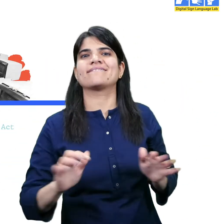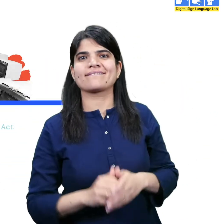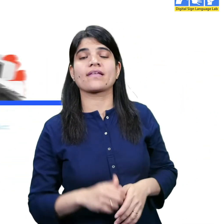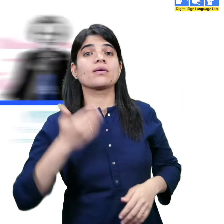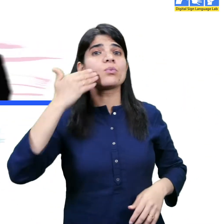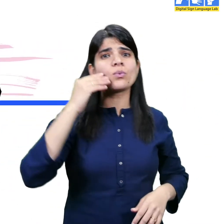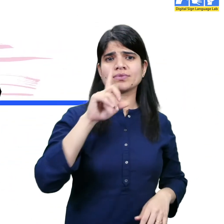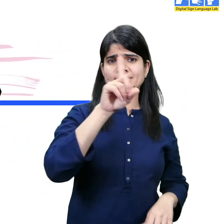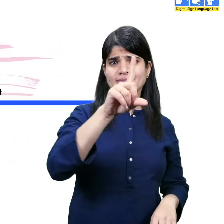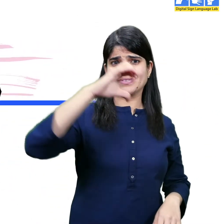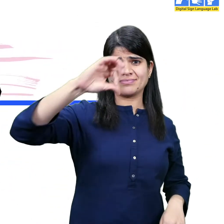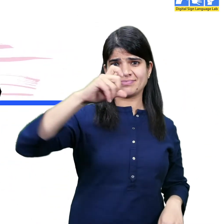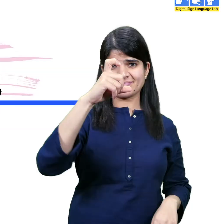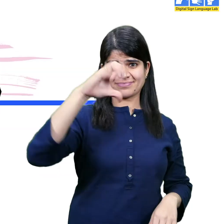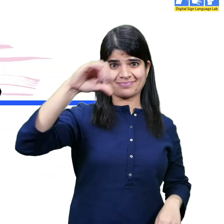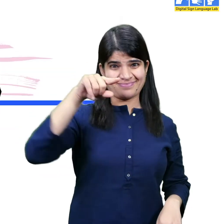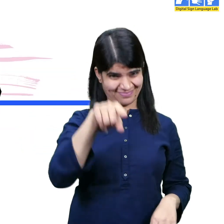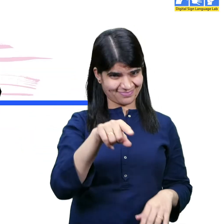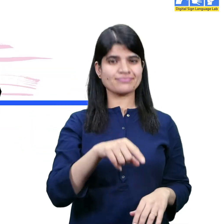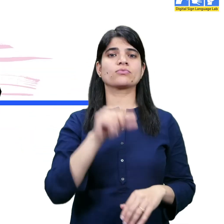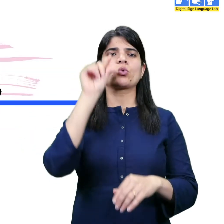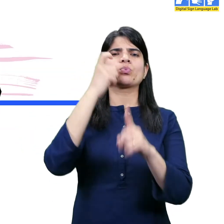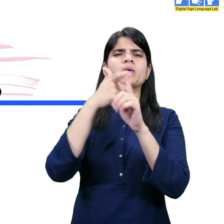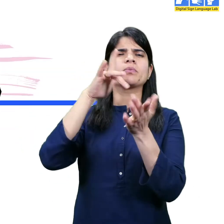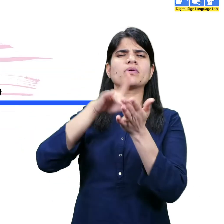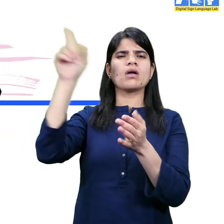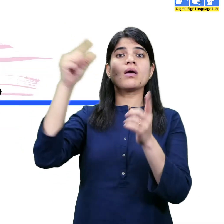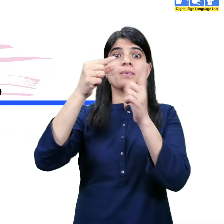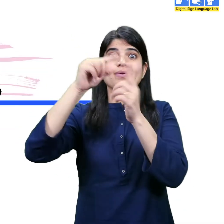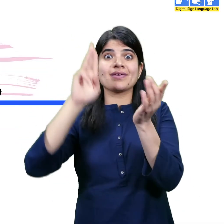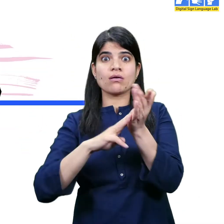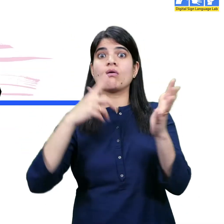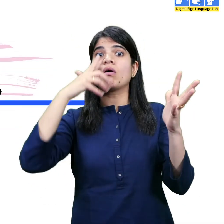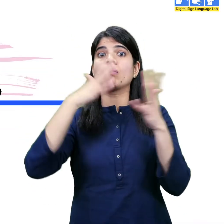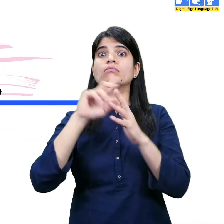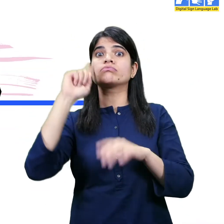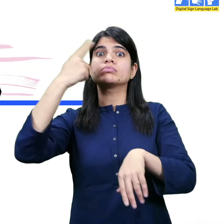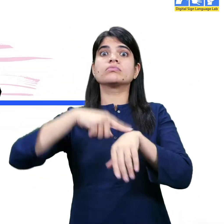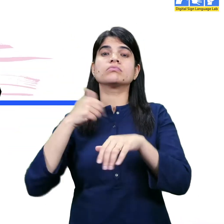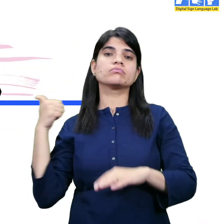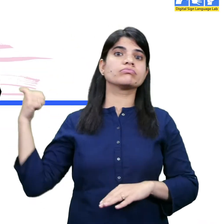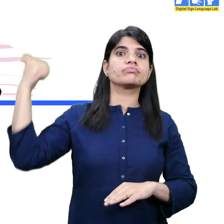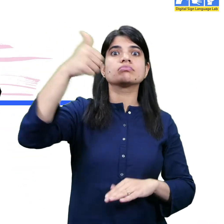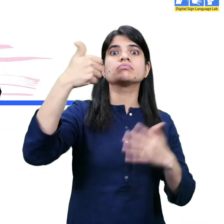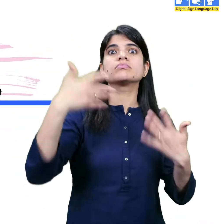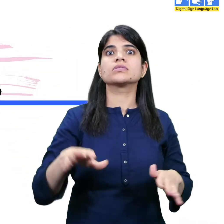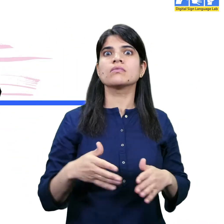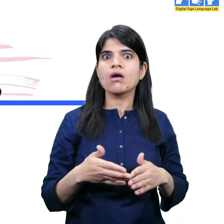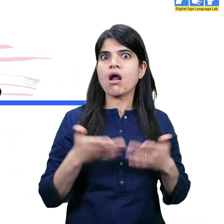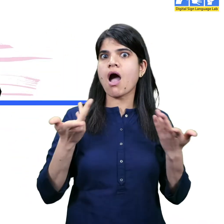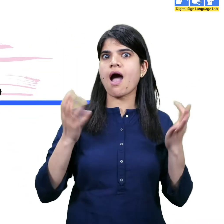It wasn't until 1979 that Britain had its first female Prime Minister,